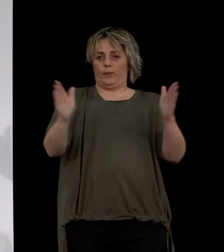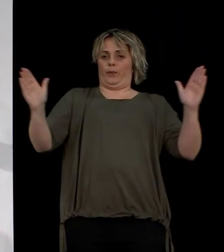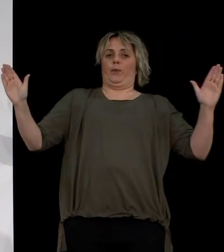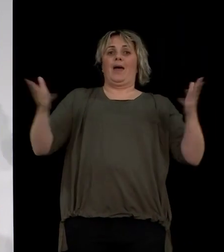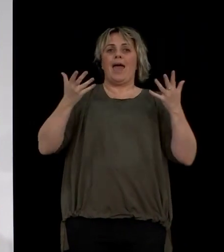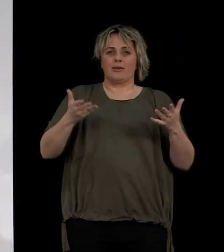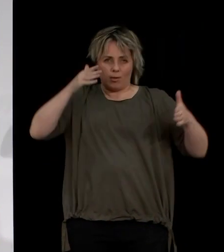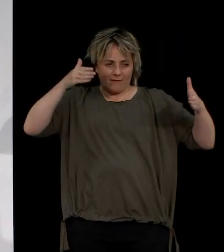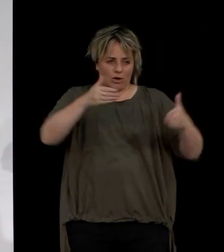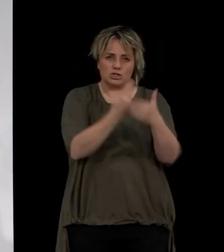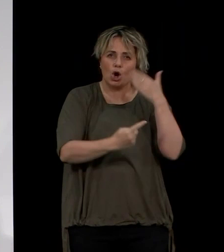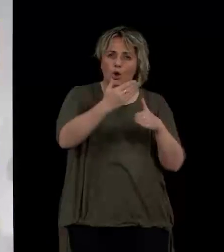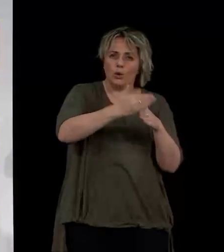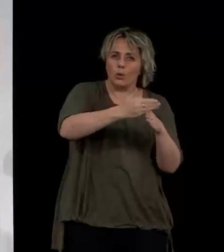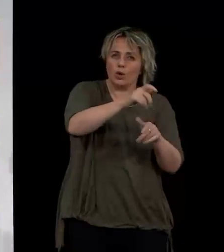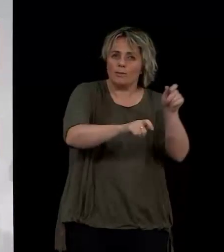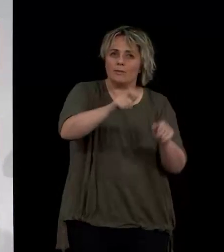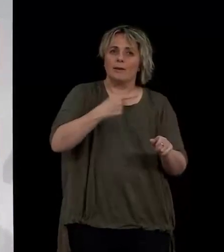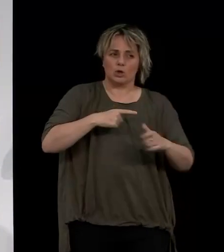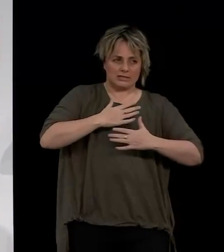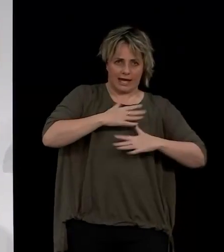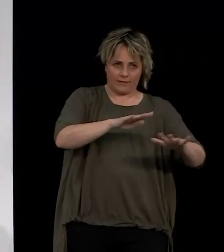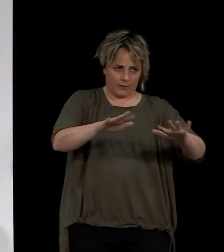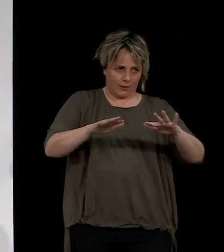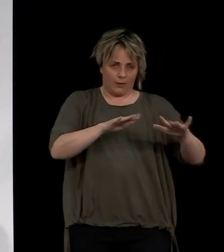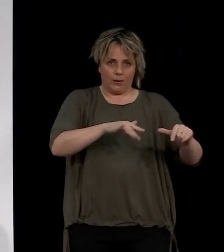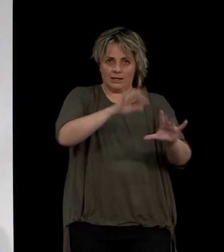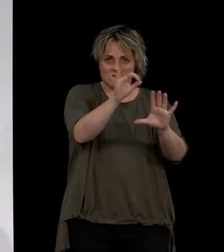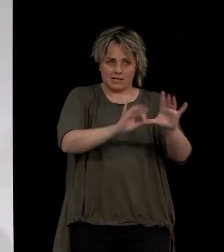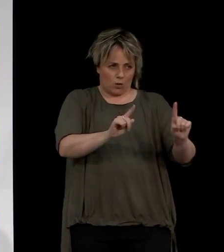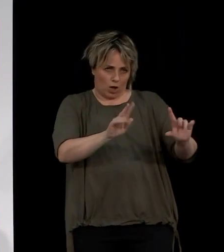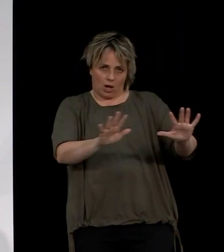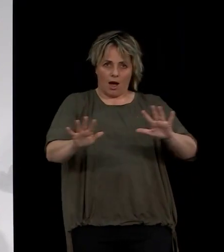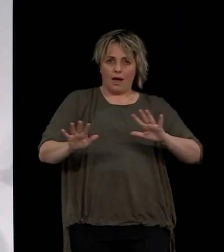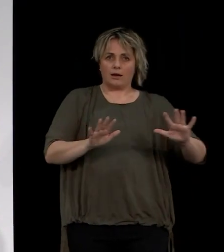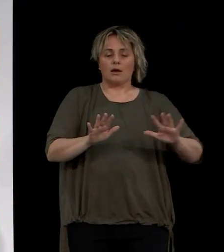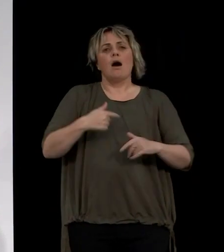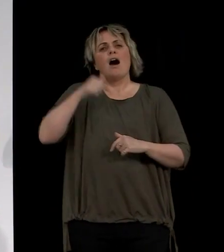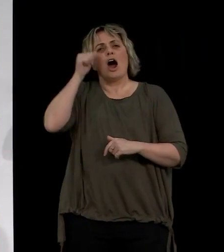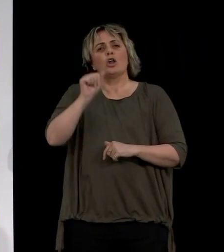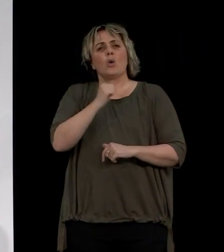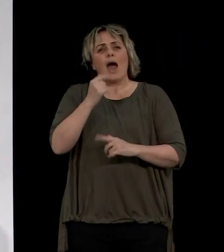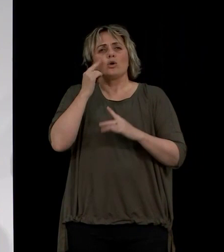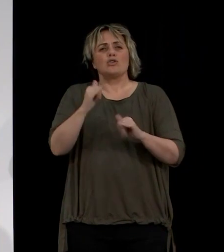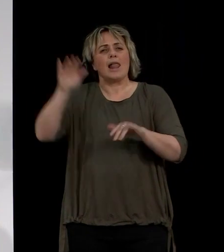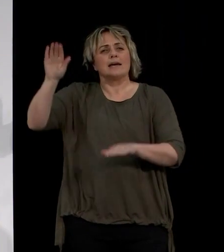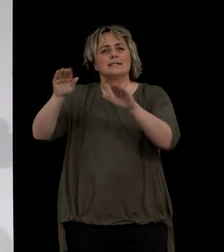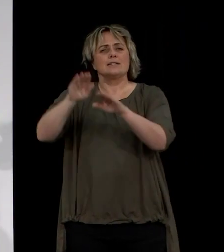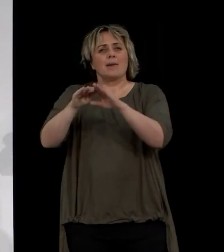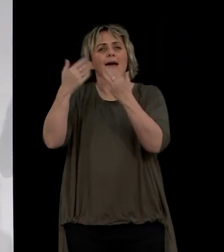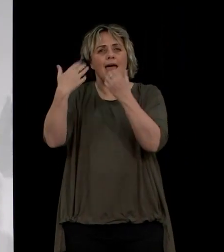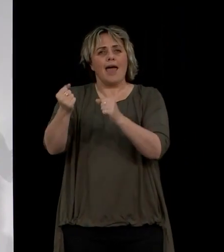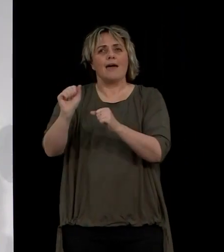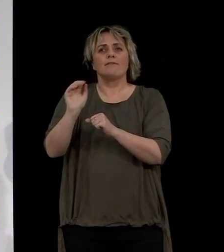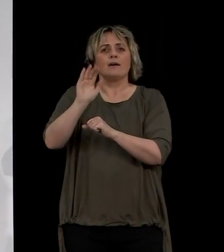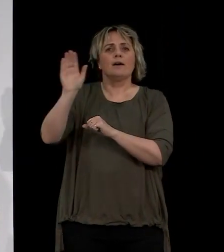scope now, though, is for us to kick off safely while we begin the design work. And I note our trial is similar in size to the trials that